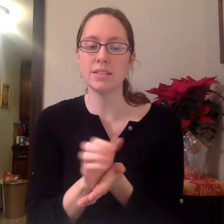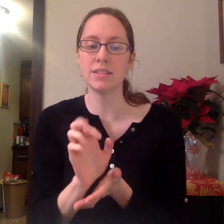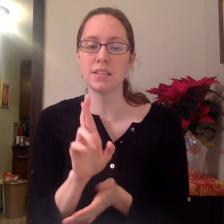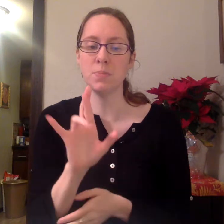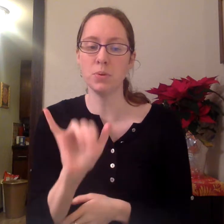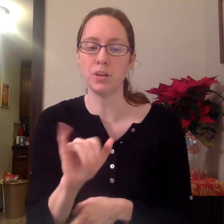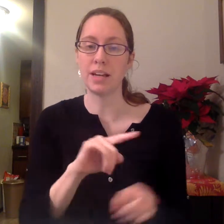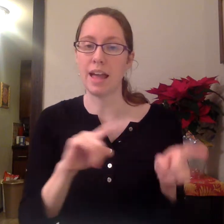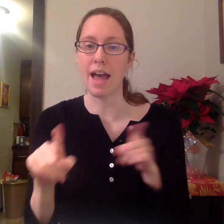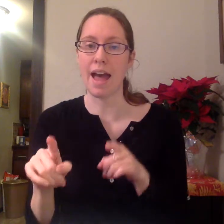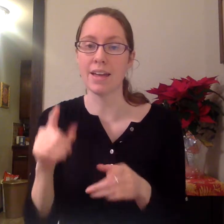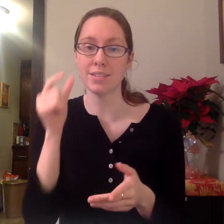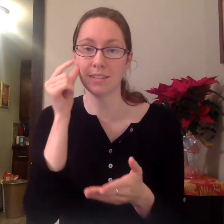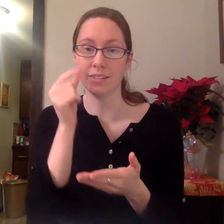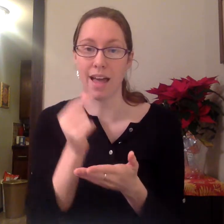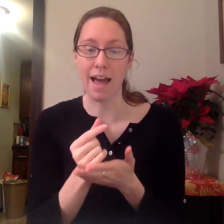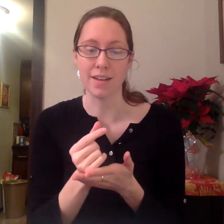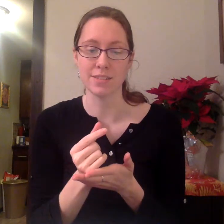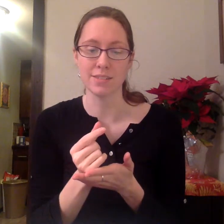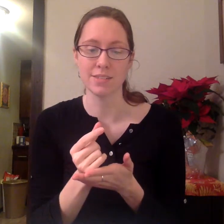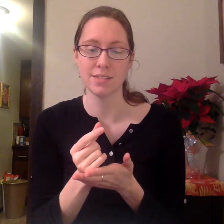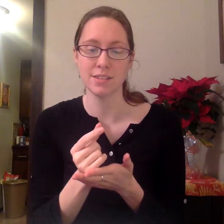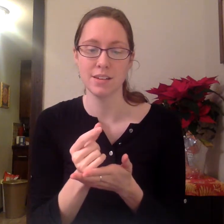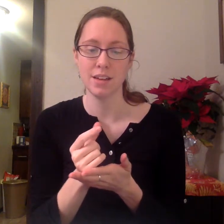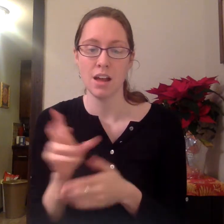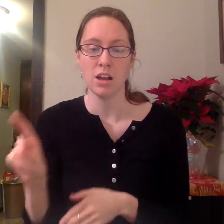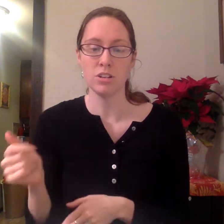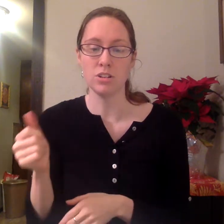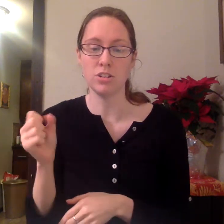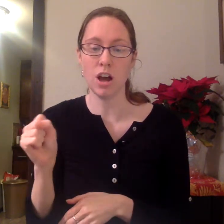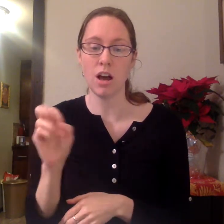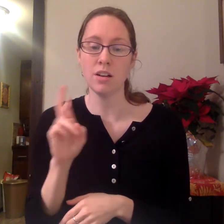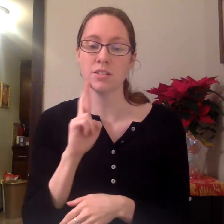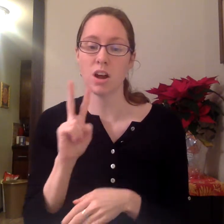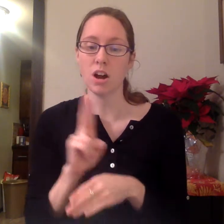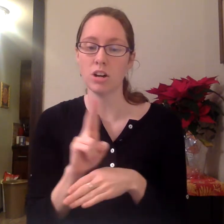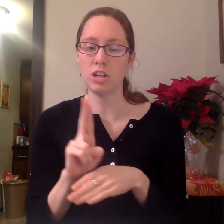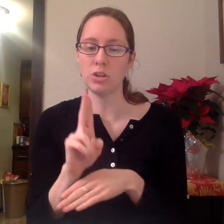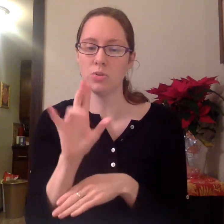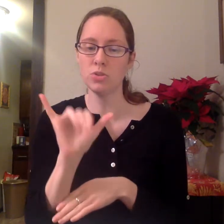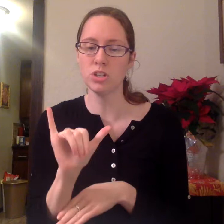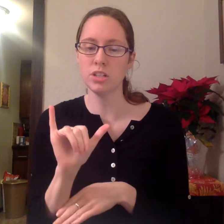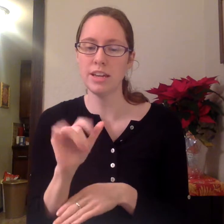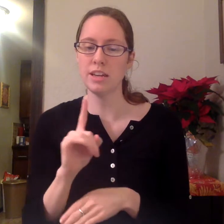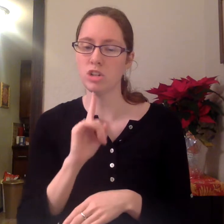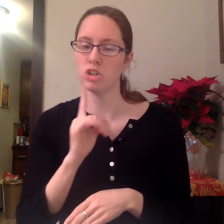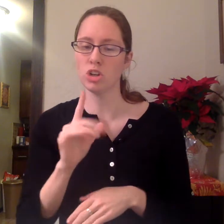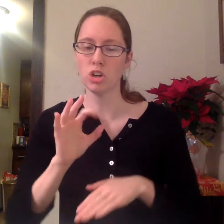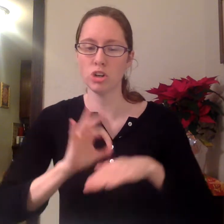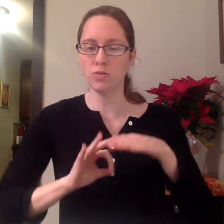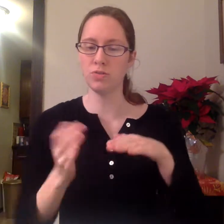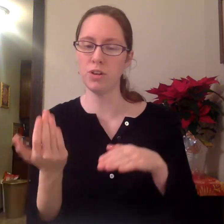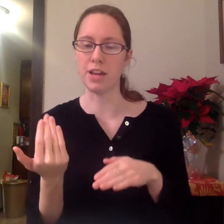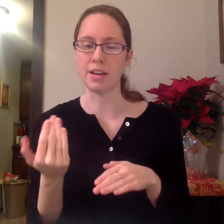slippery as glass. Dogs are usually sure-footed,